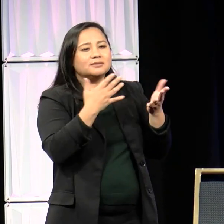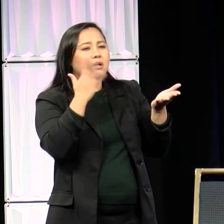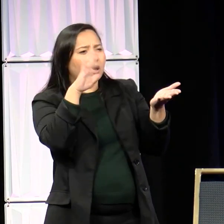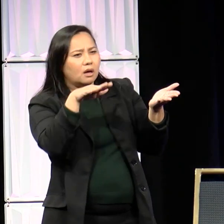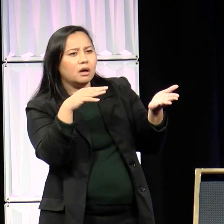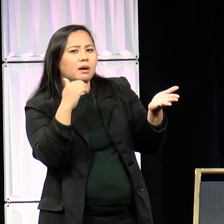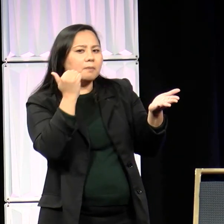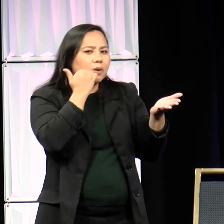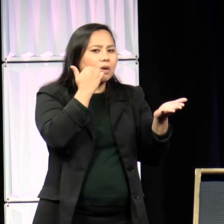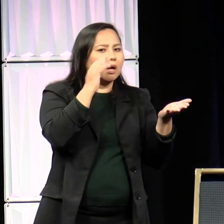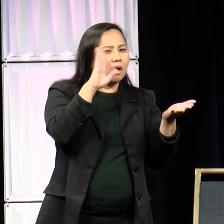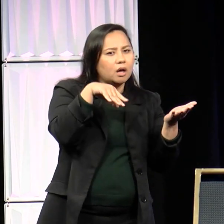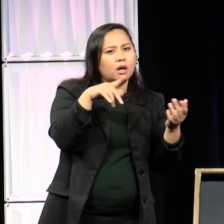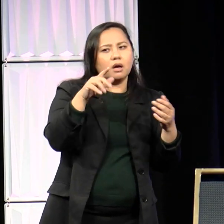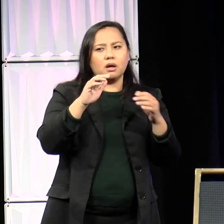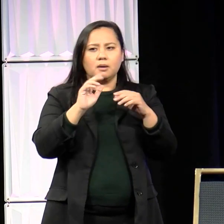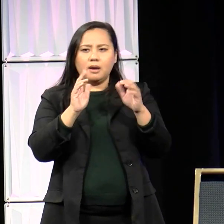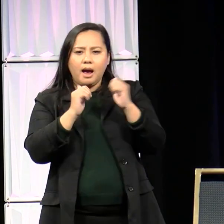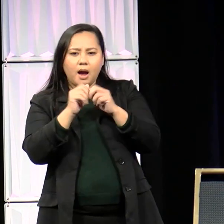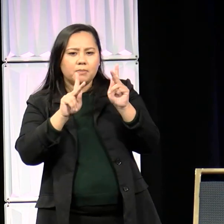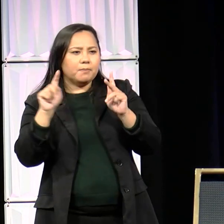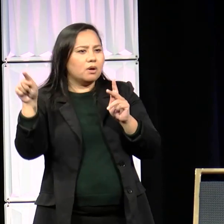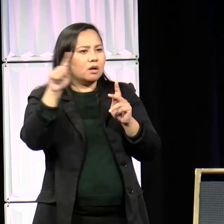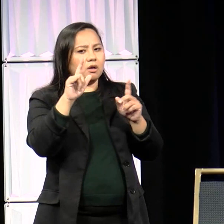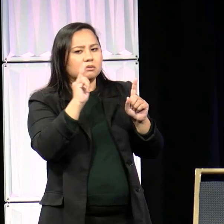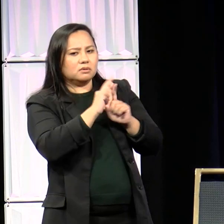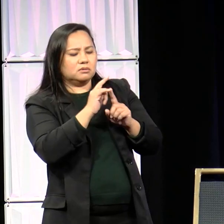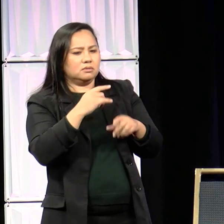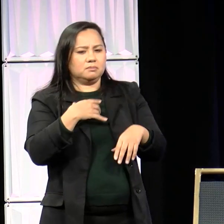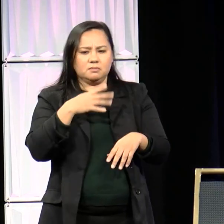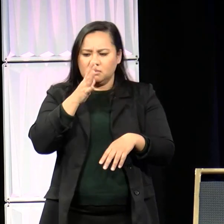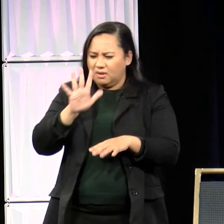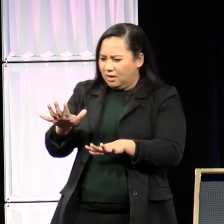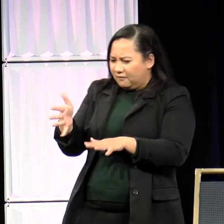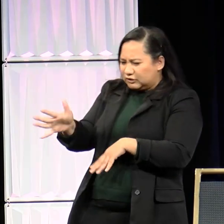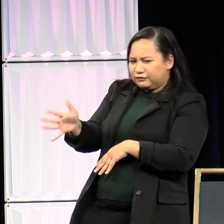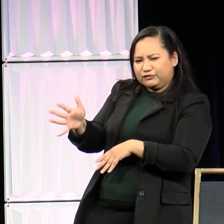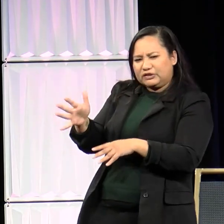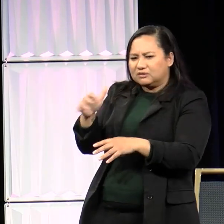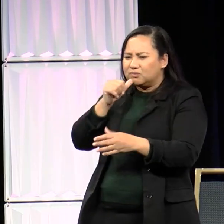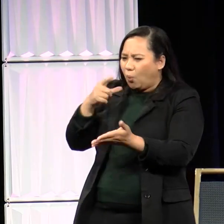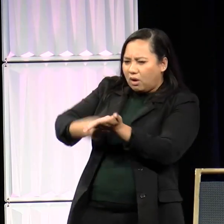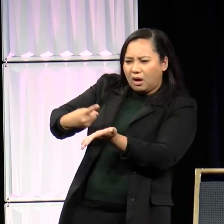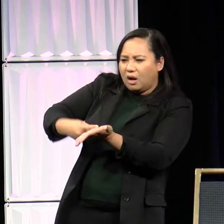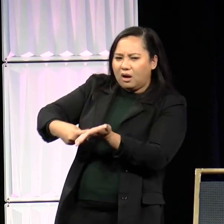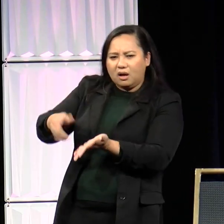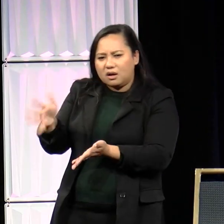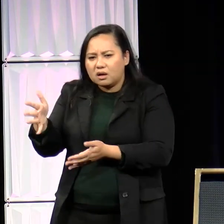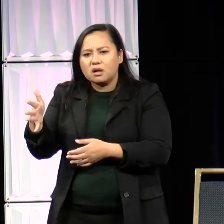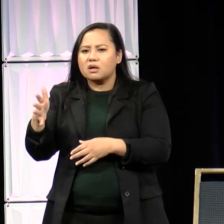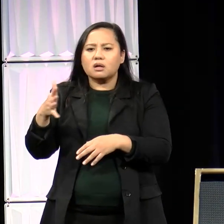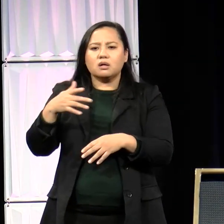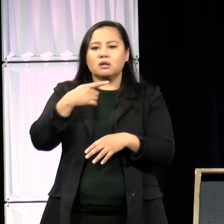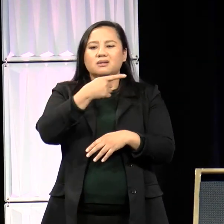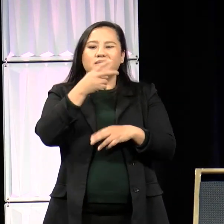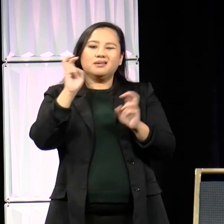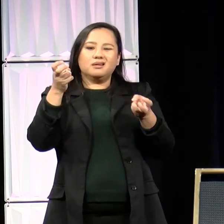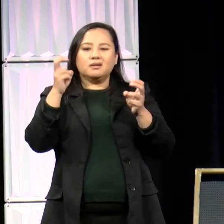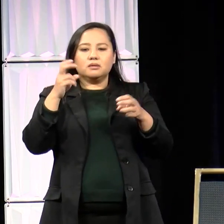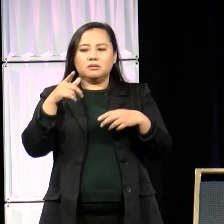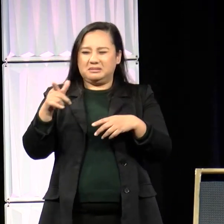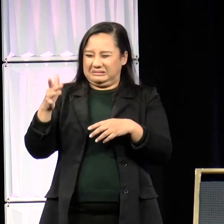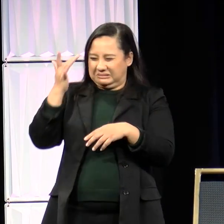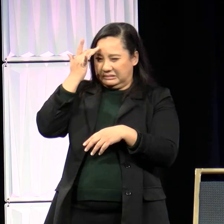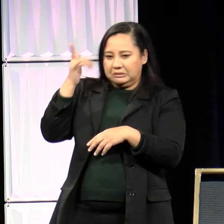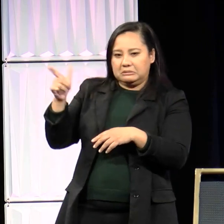So she punished me and told me to never talk like that again. She said, was starting to act fast. Groan.